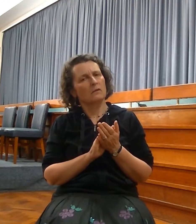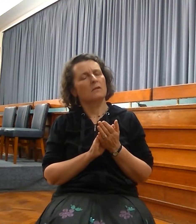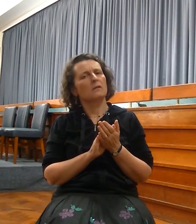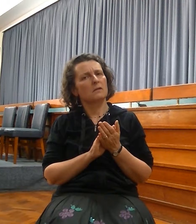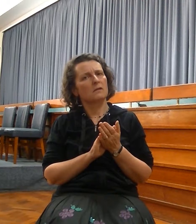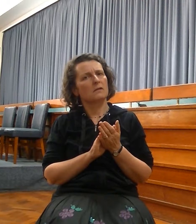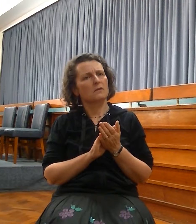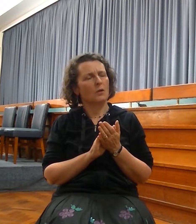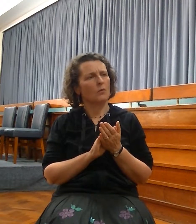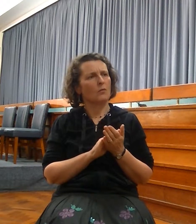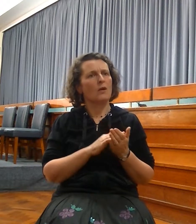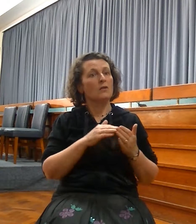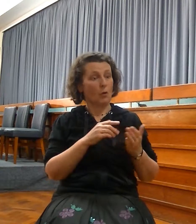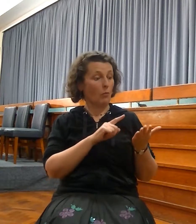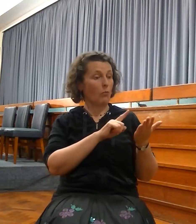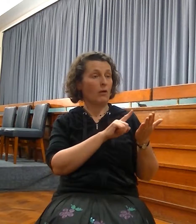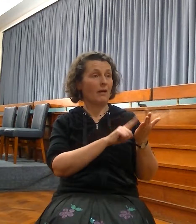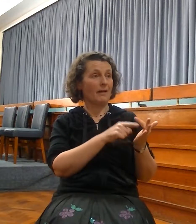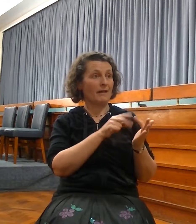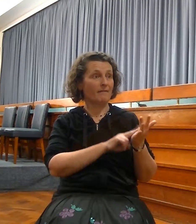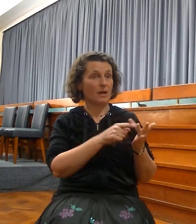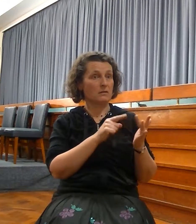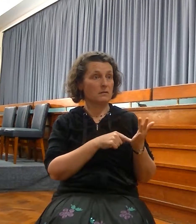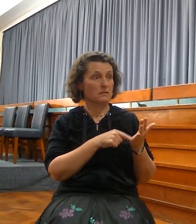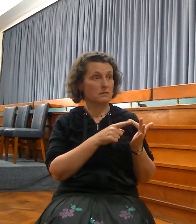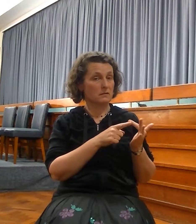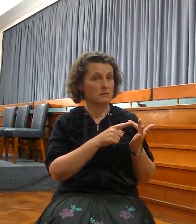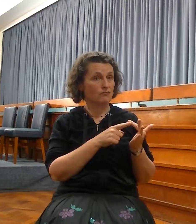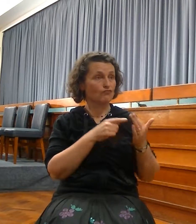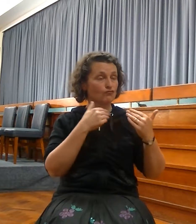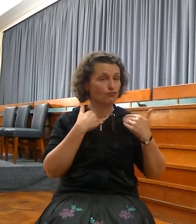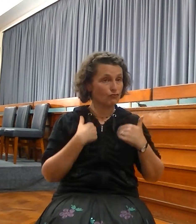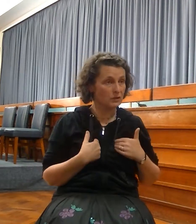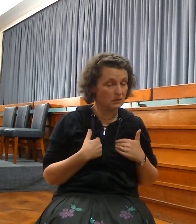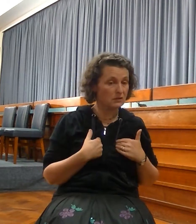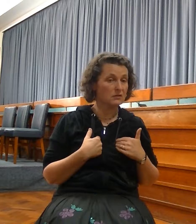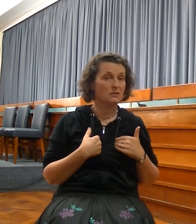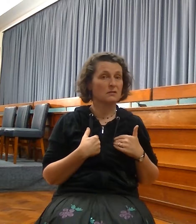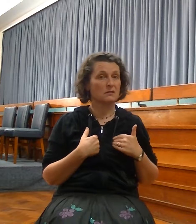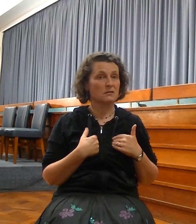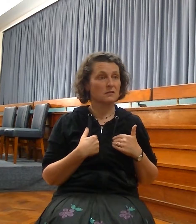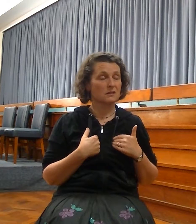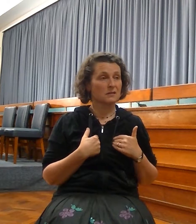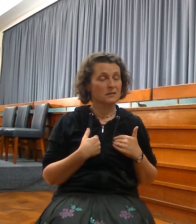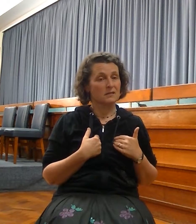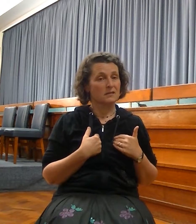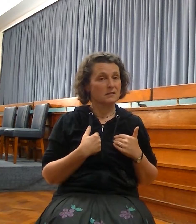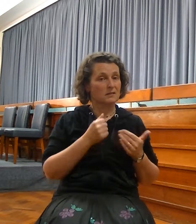priests, the Levites, want a man before me to offer burnt offerings and to kindle meat offerings. Now, this